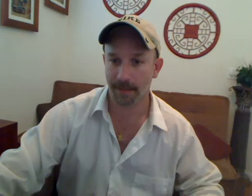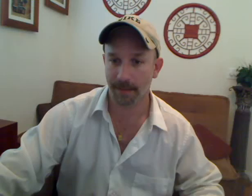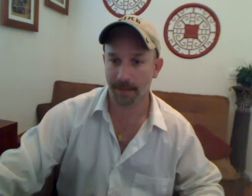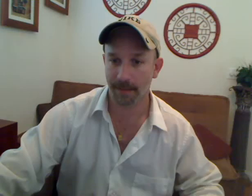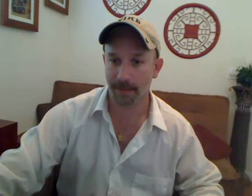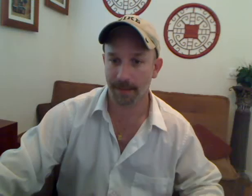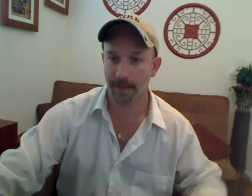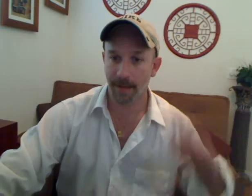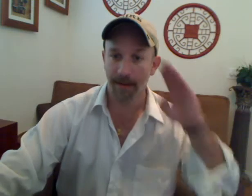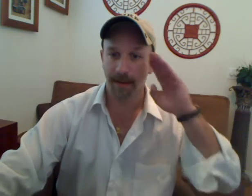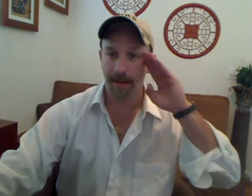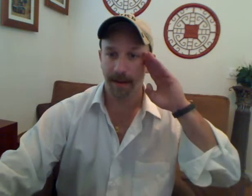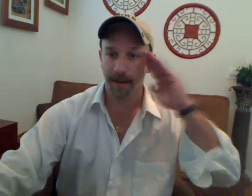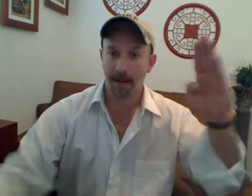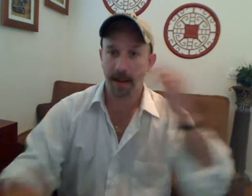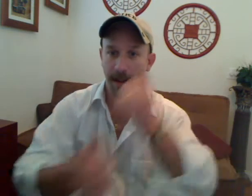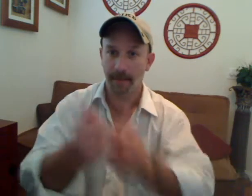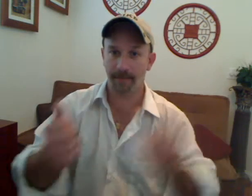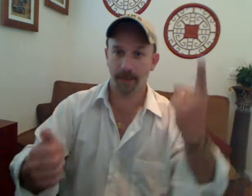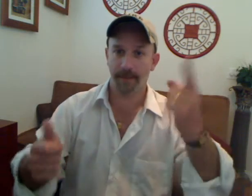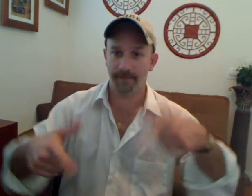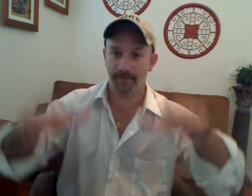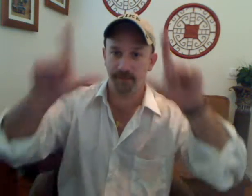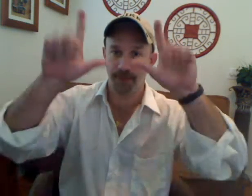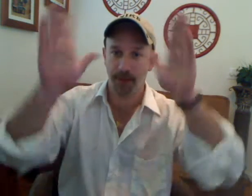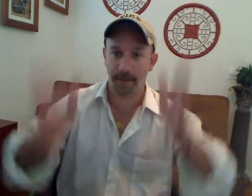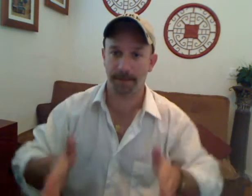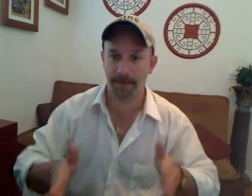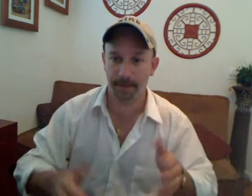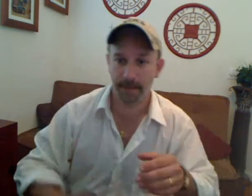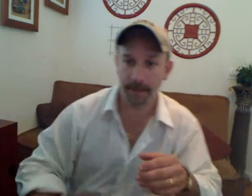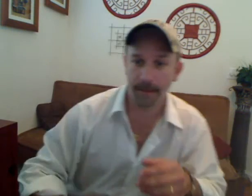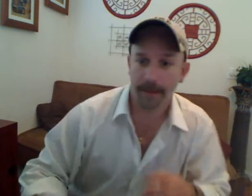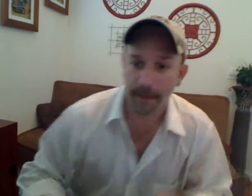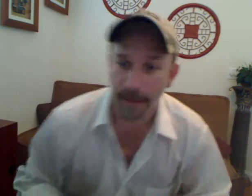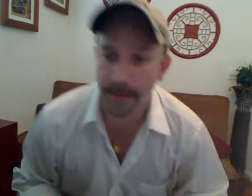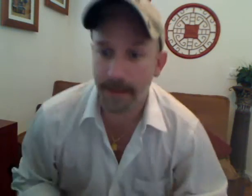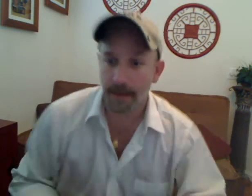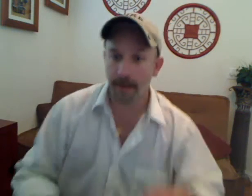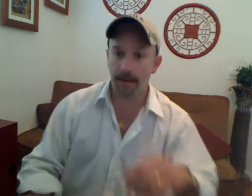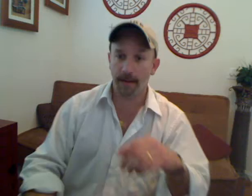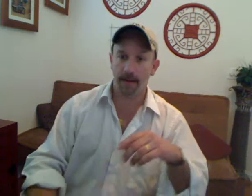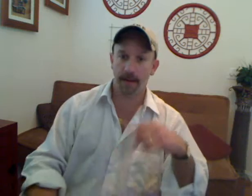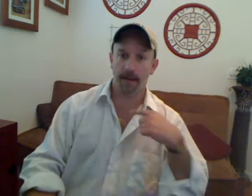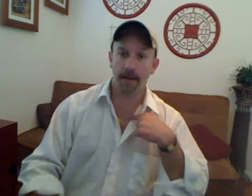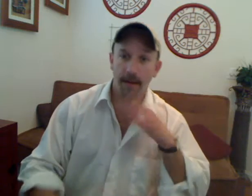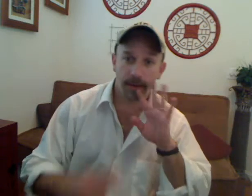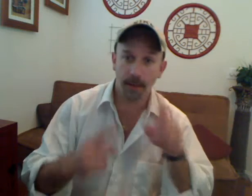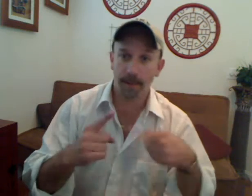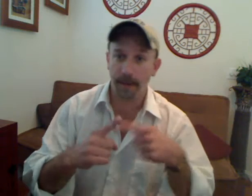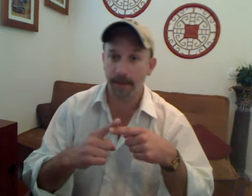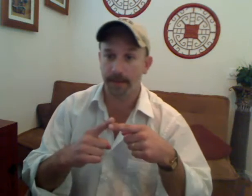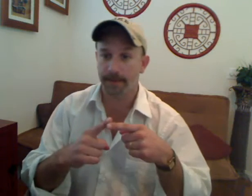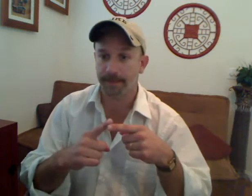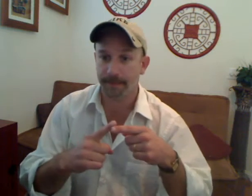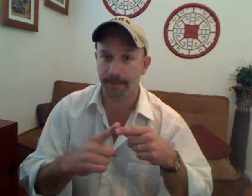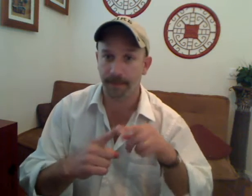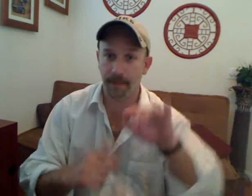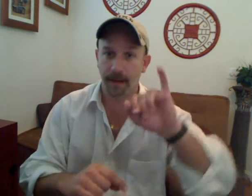If you're right, which is your third wish? I wish I never met you! You're gonna get sucked back